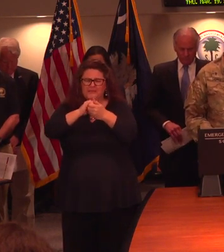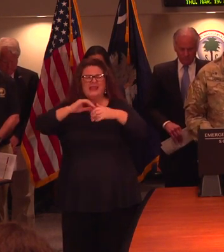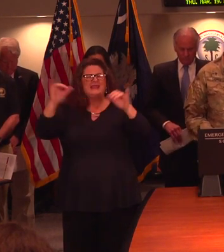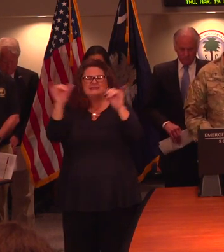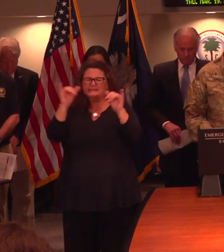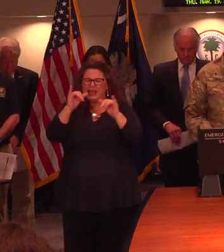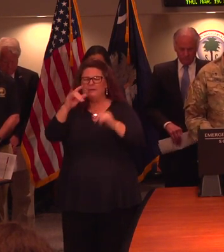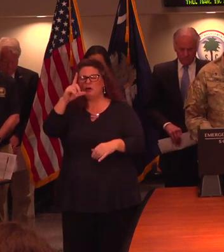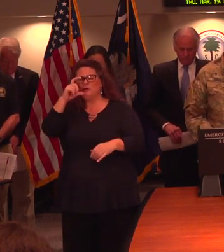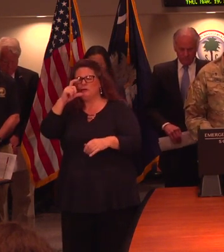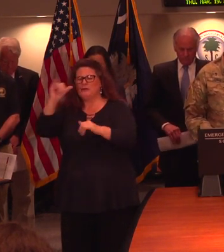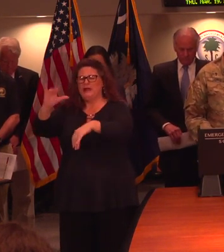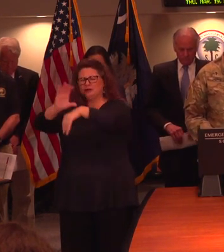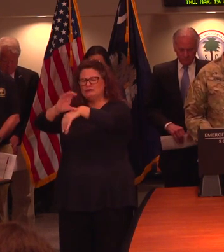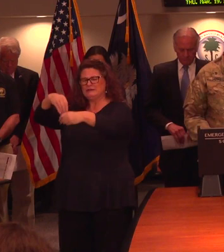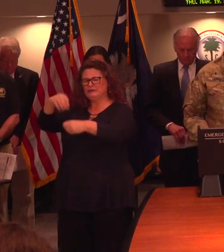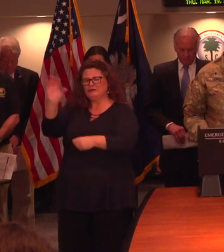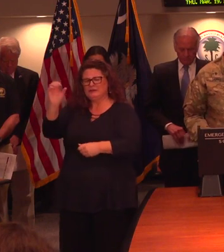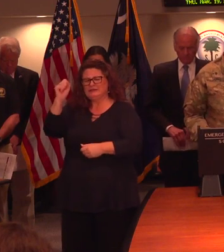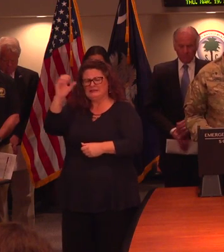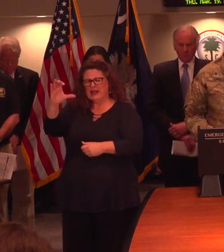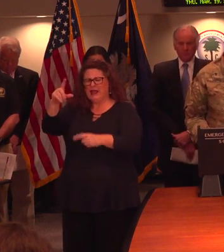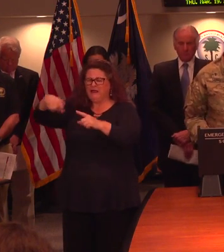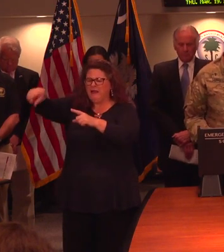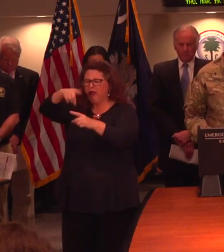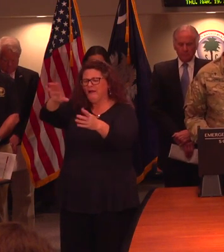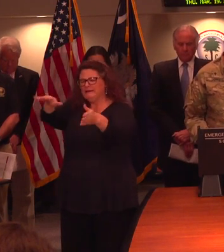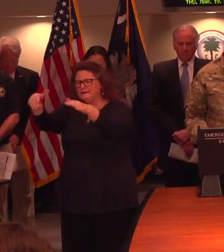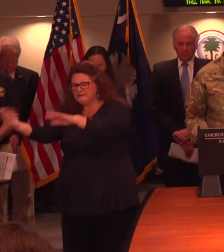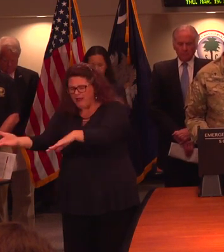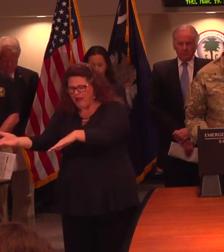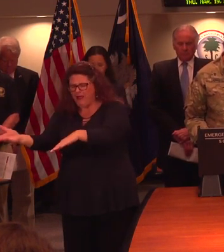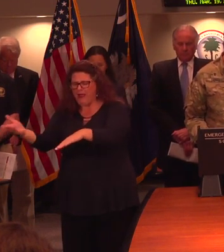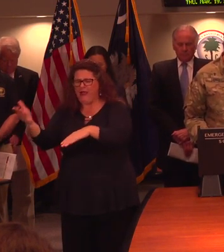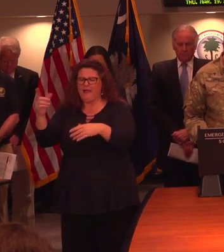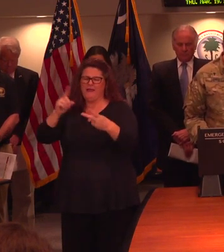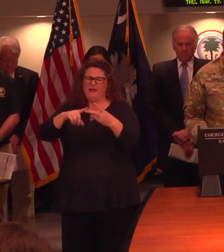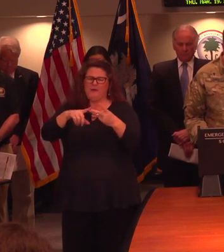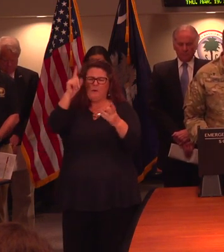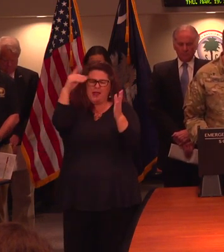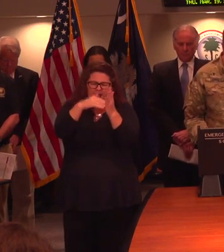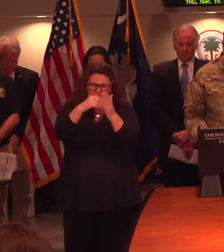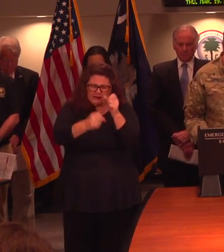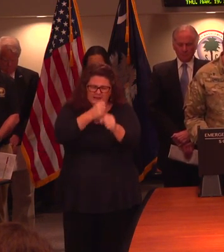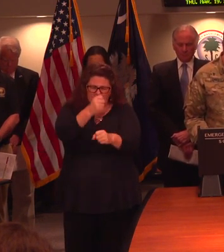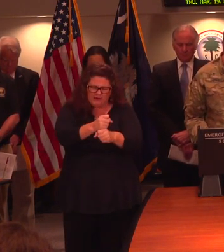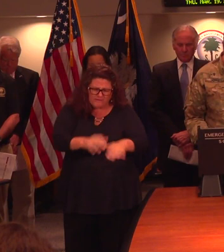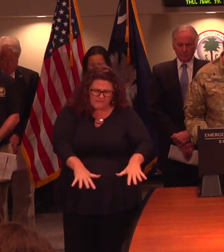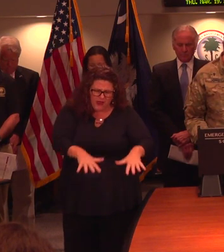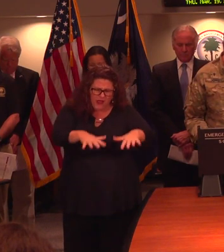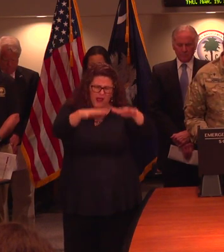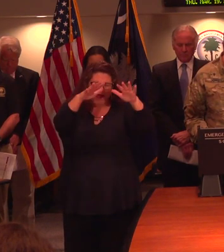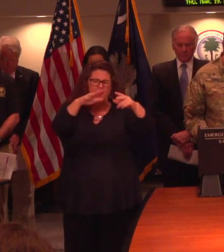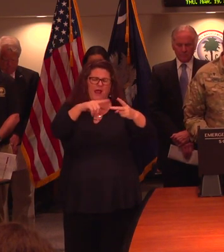of Mother Emanuel Church. The same God that was with us in the thousand-year flood. The same God that calmed the recent